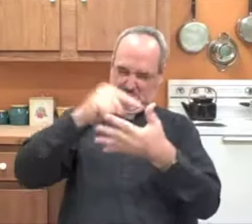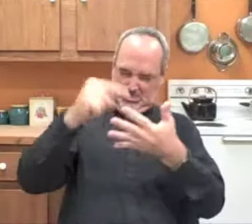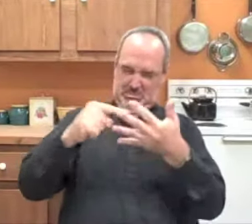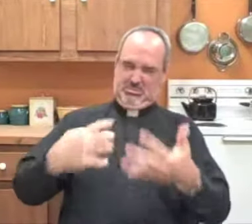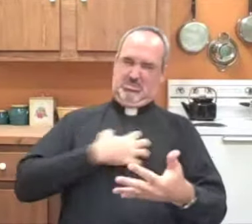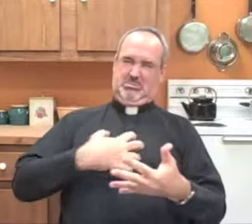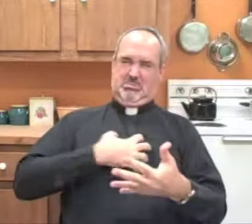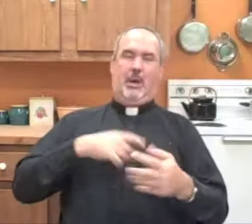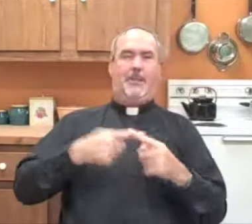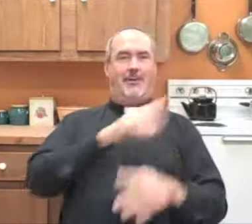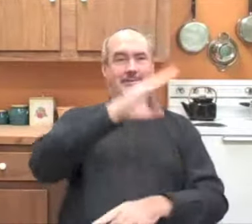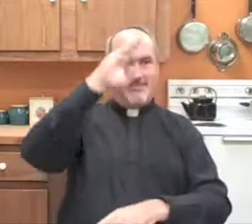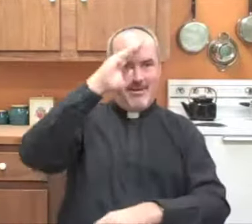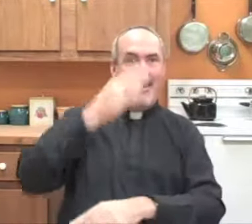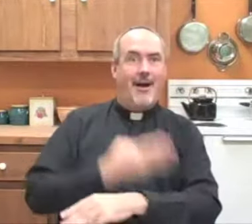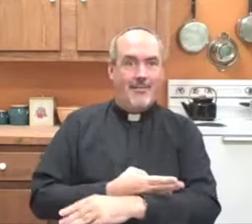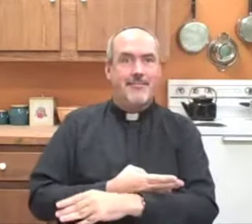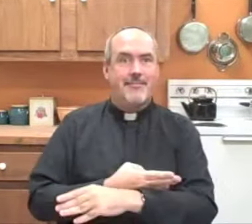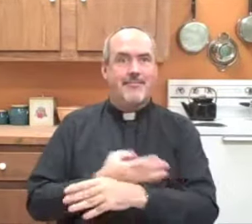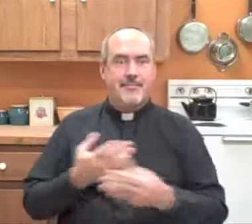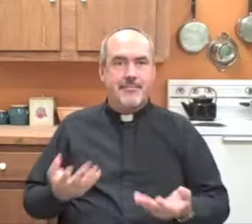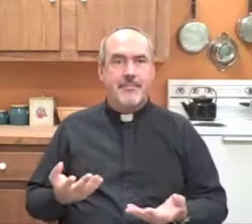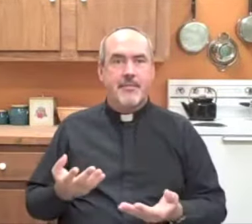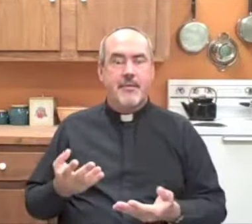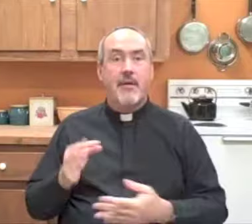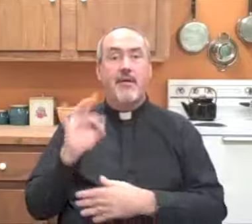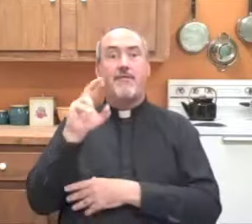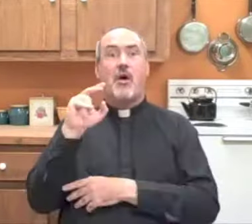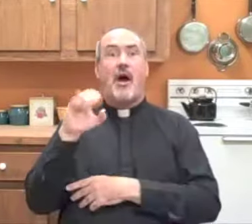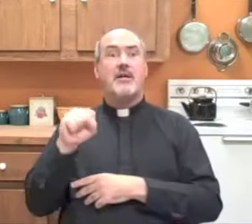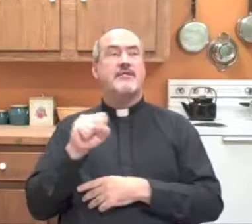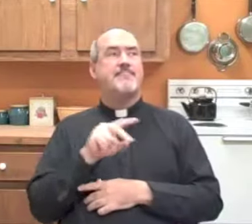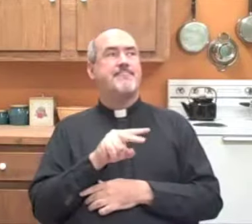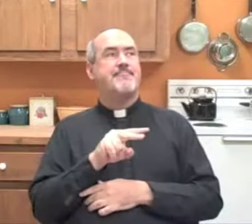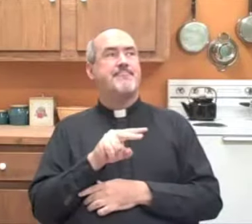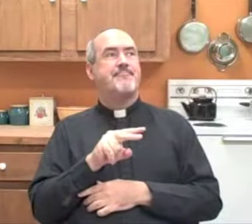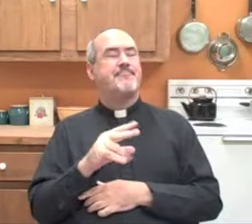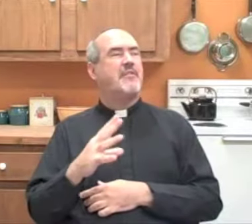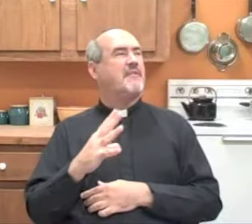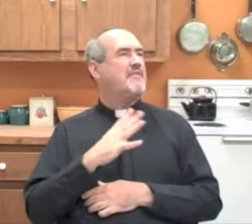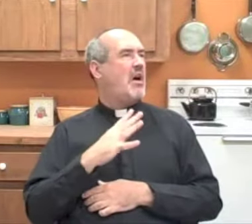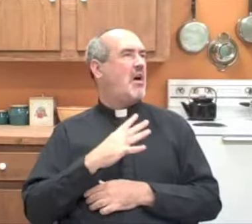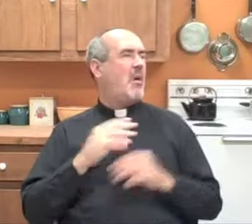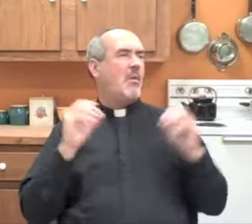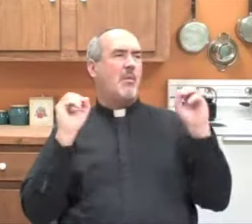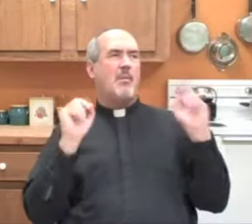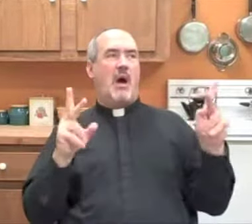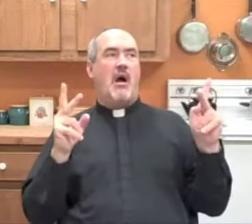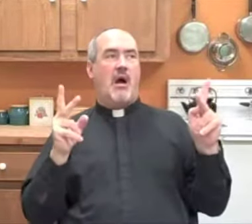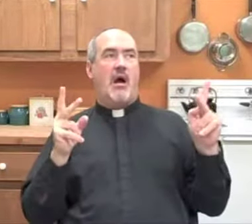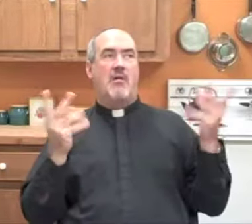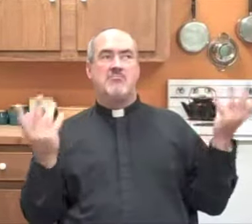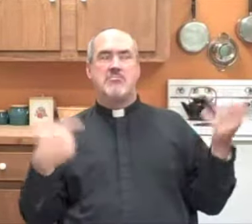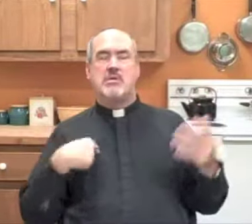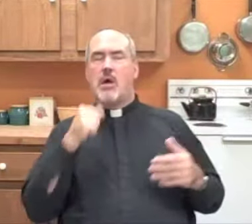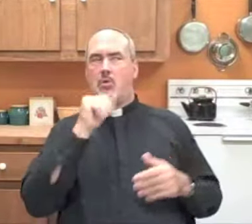the bishop. His father told the bishop everything his son had done. Francis stood there, looking at his father, and said,